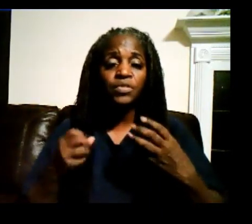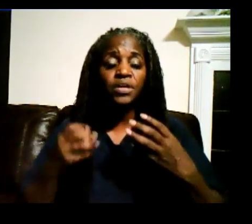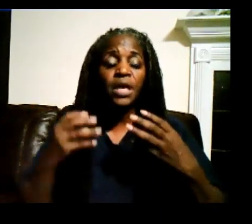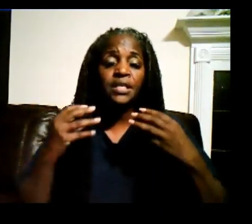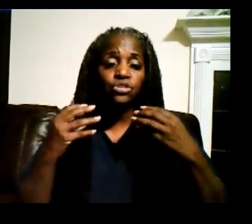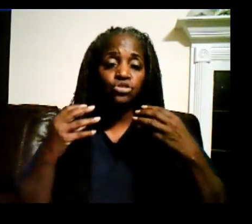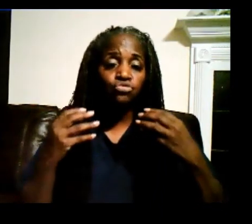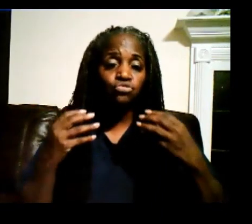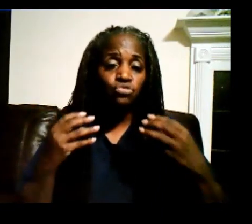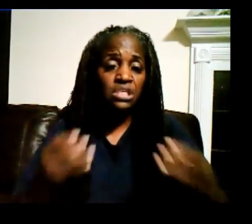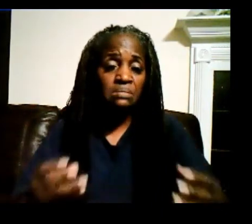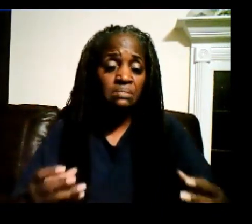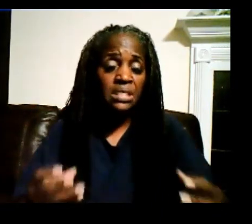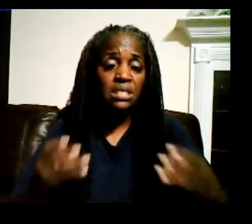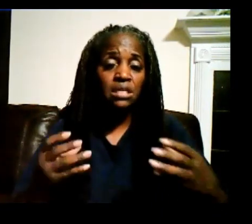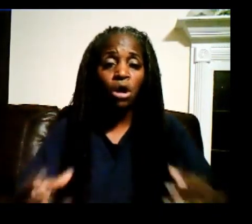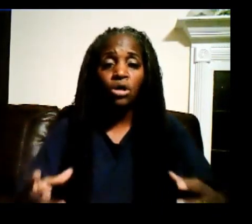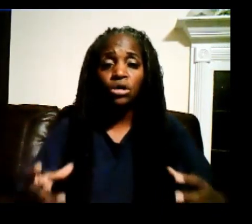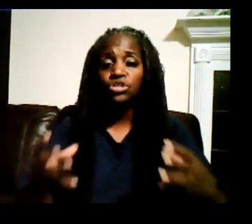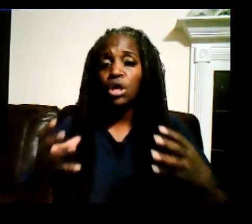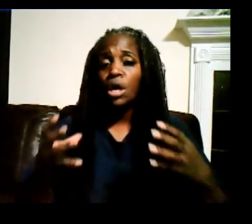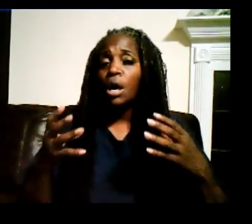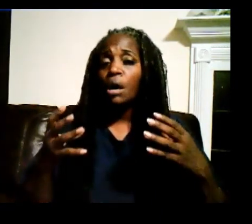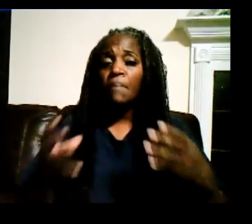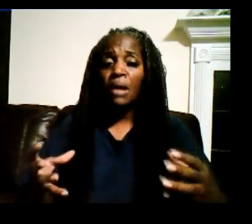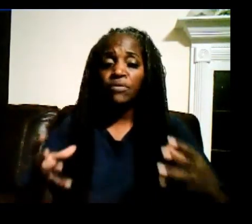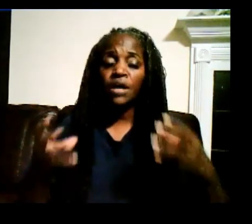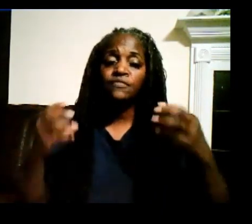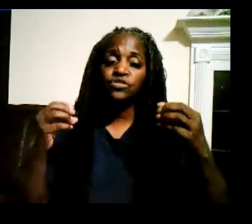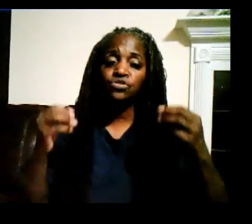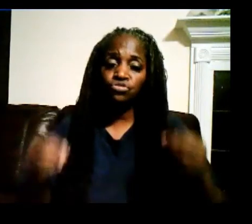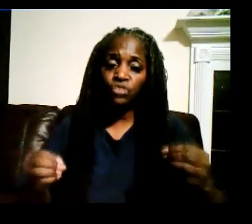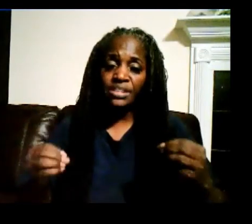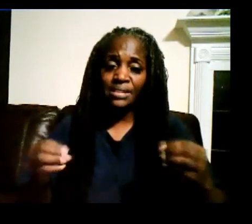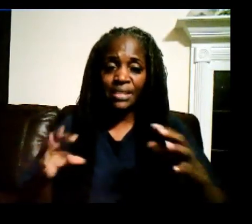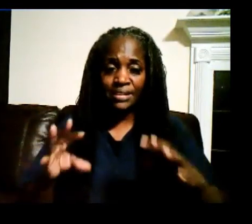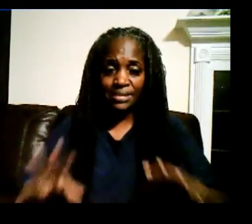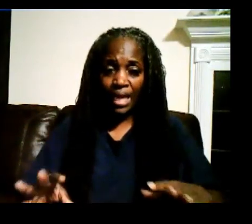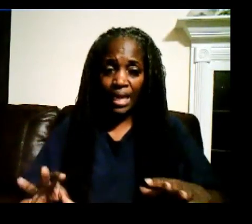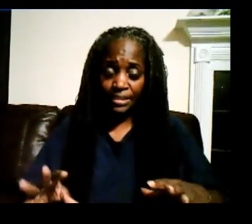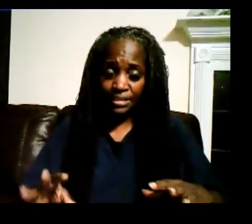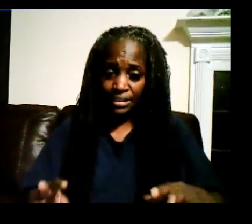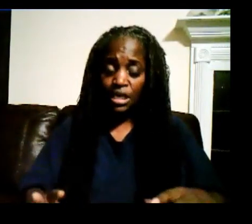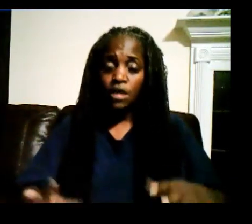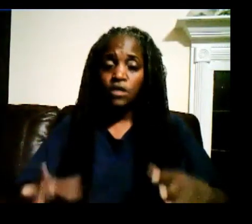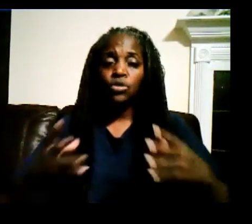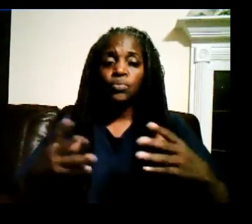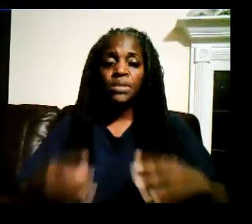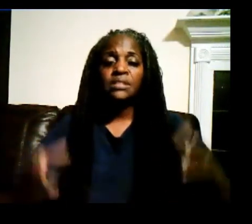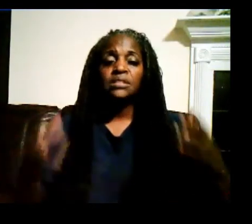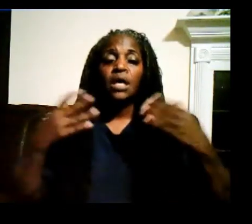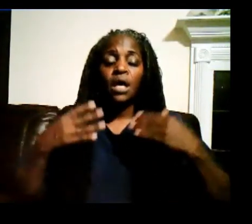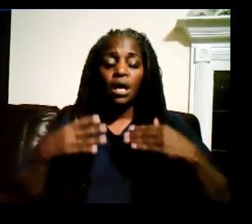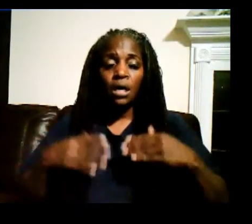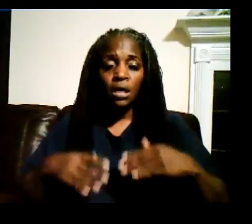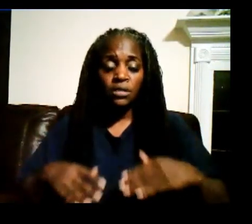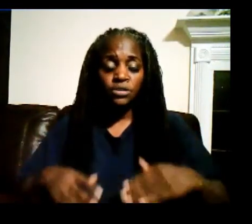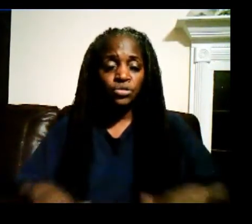with an extremely large amount of stress and anxiety. So please do